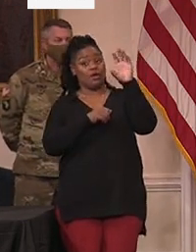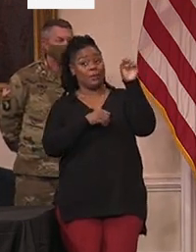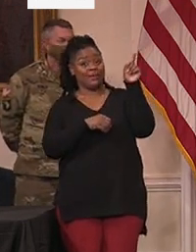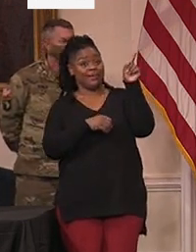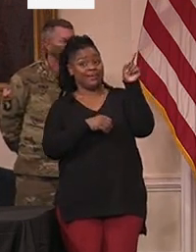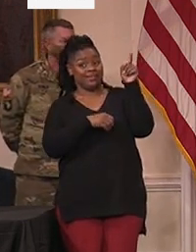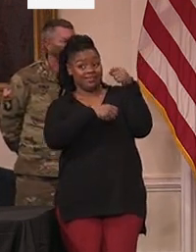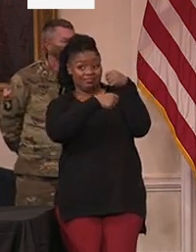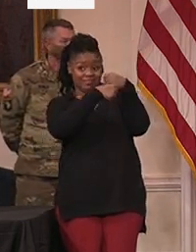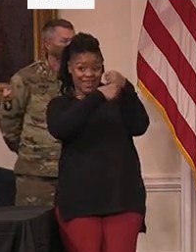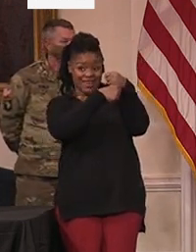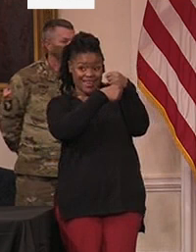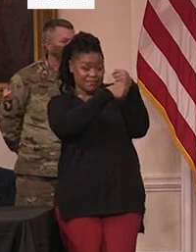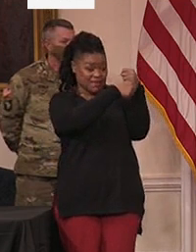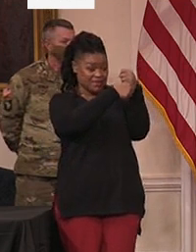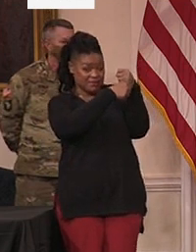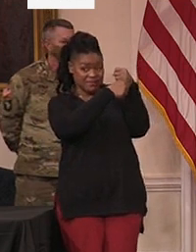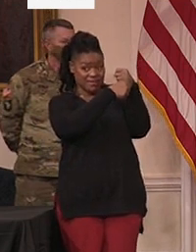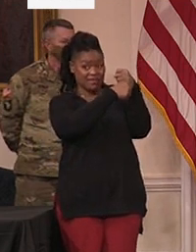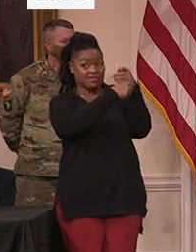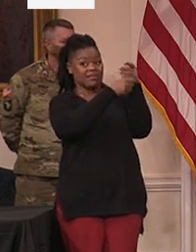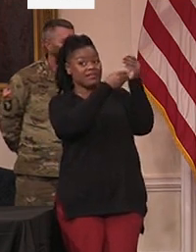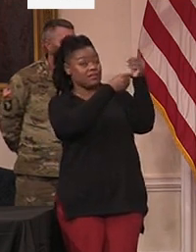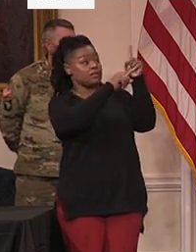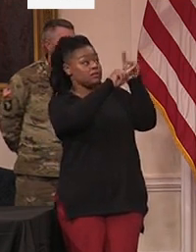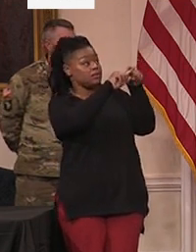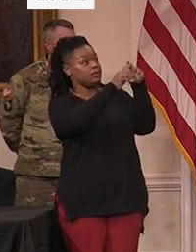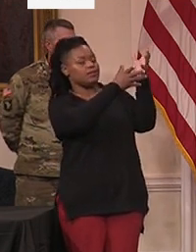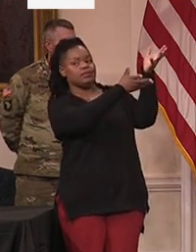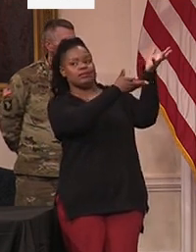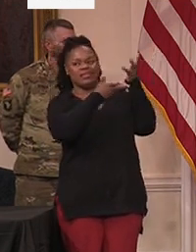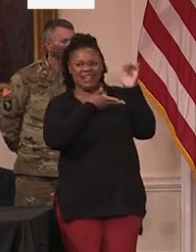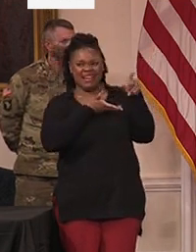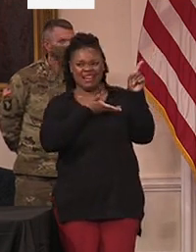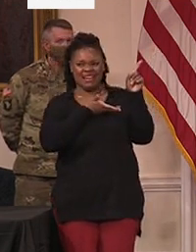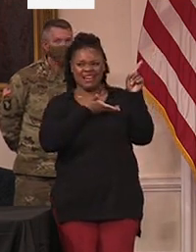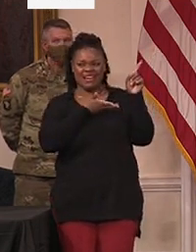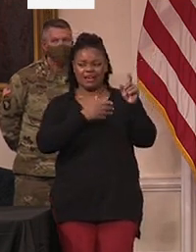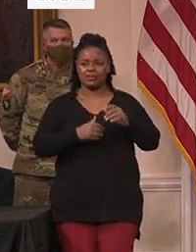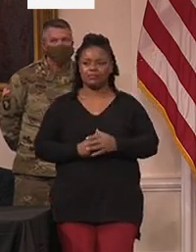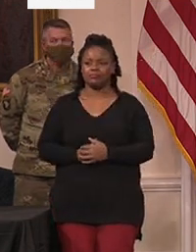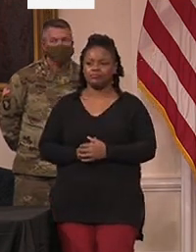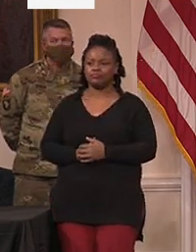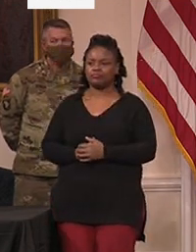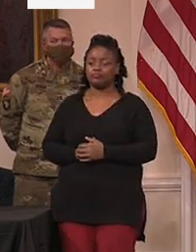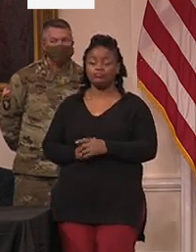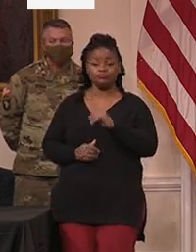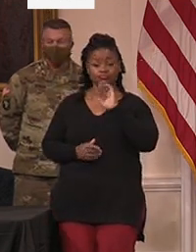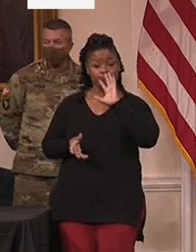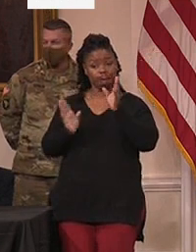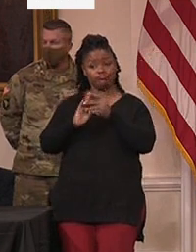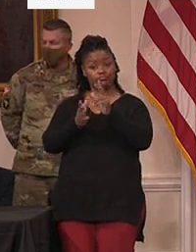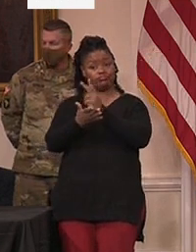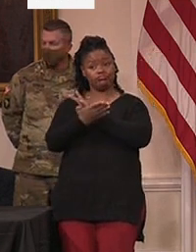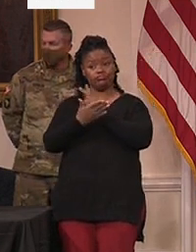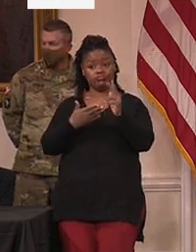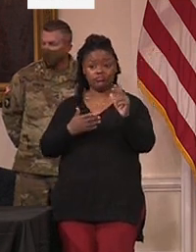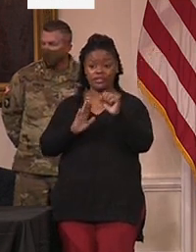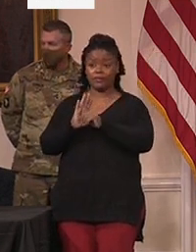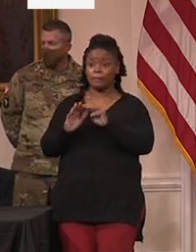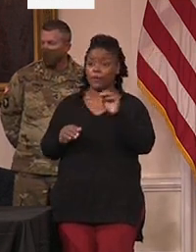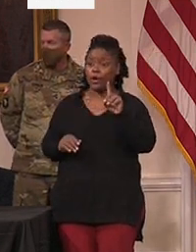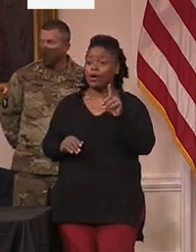for the supply of vaccines in the first three weeks. We and the other states